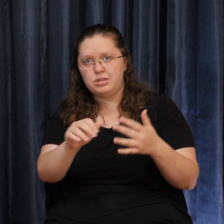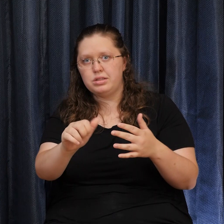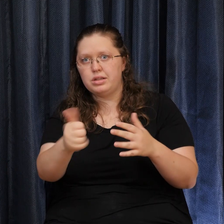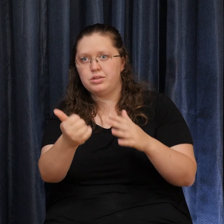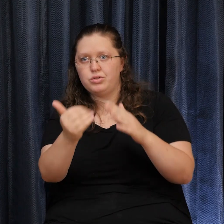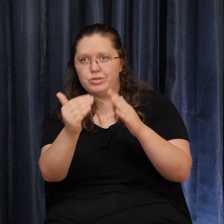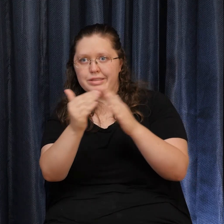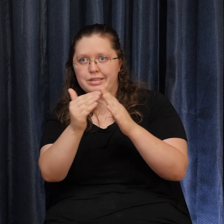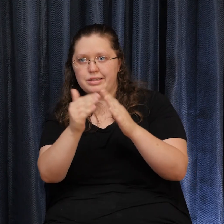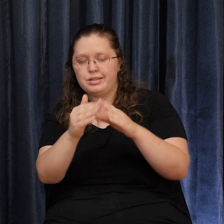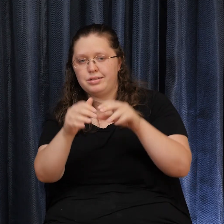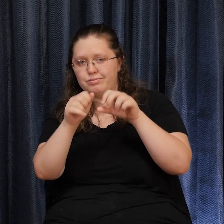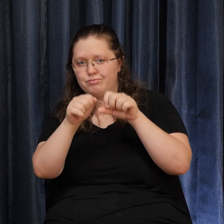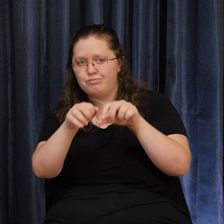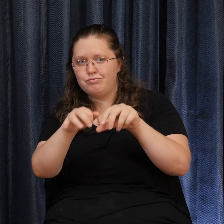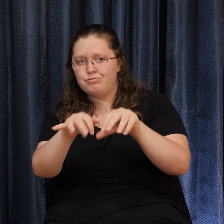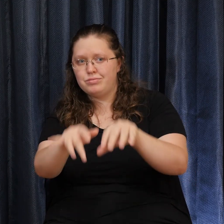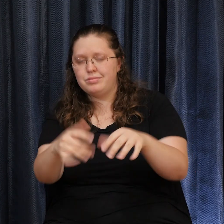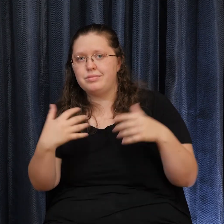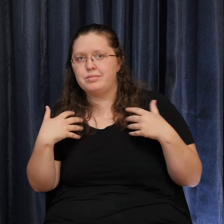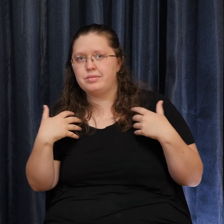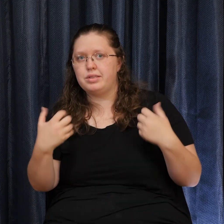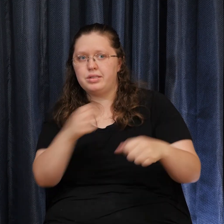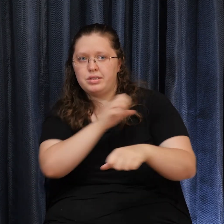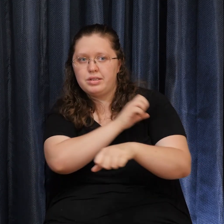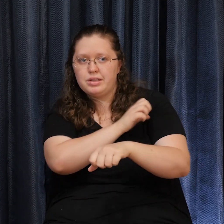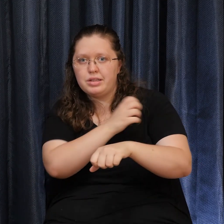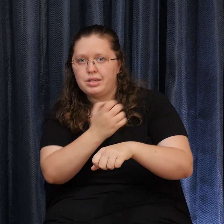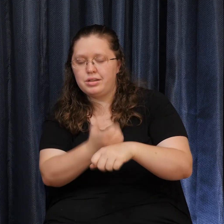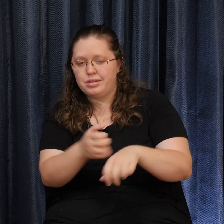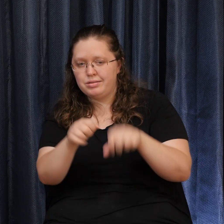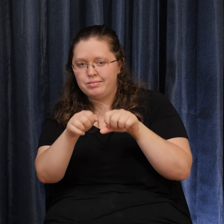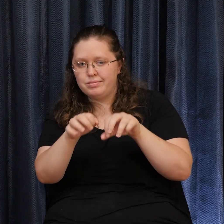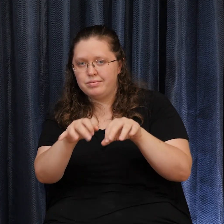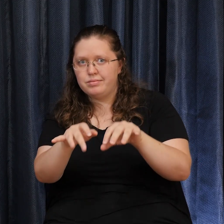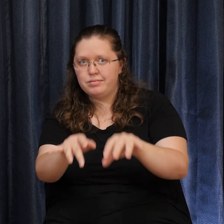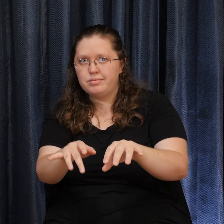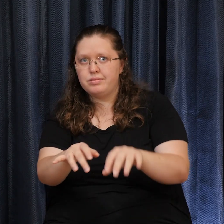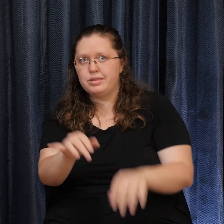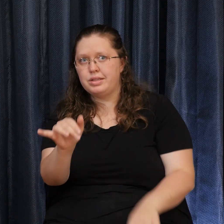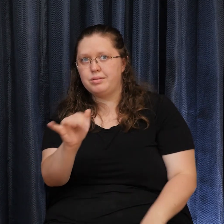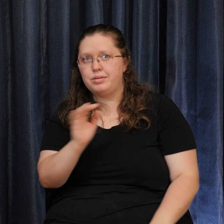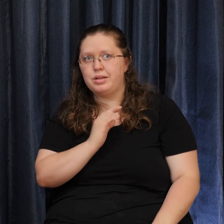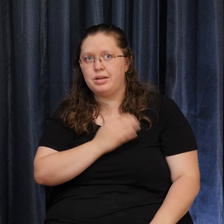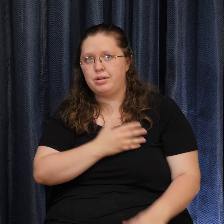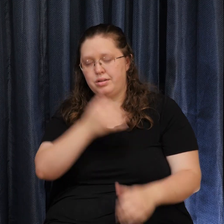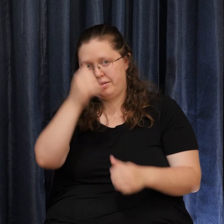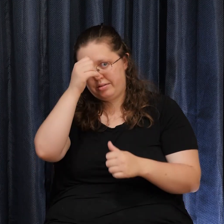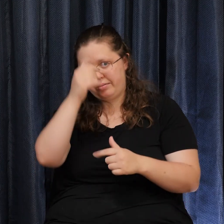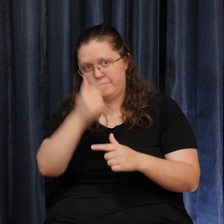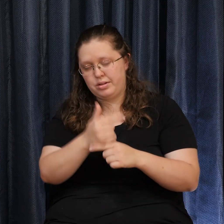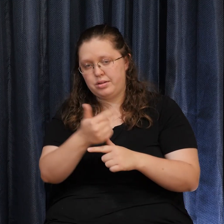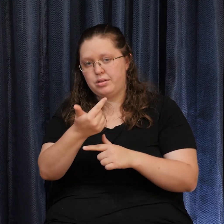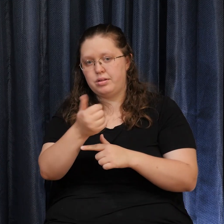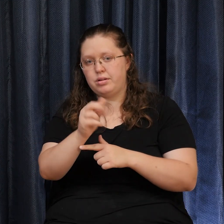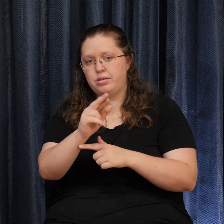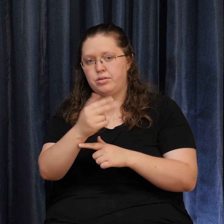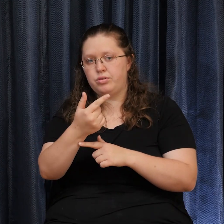healing Energy to Just as Our brother George has Encouraged us To do We